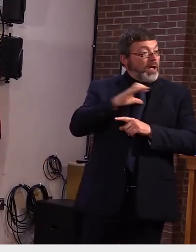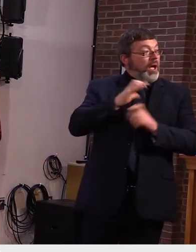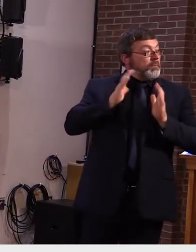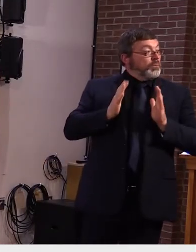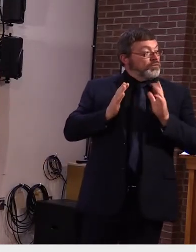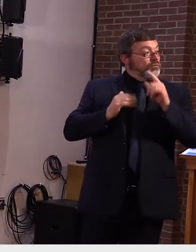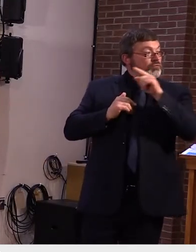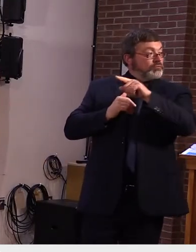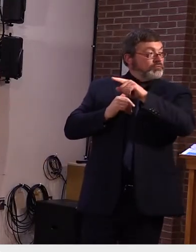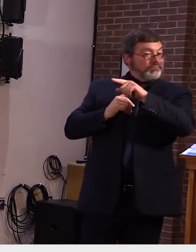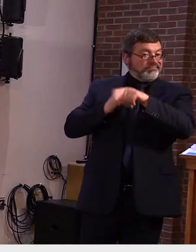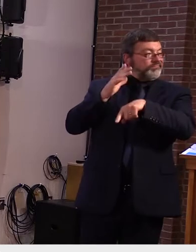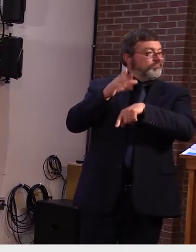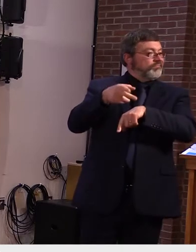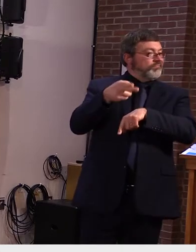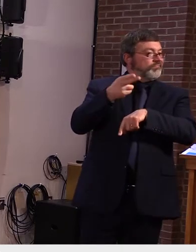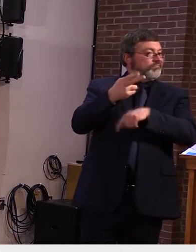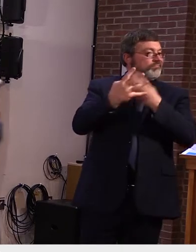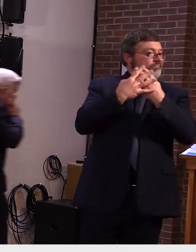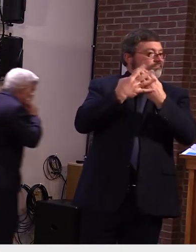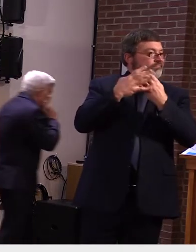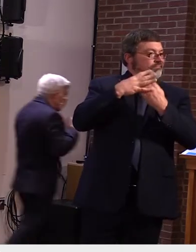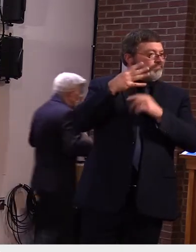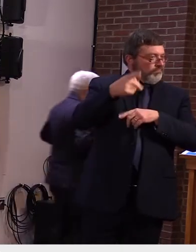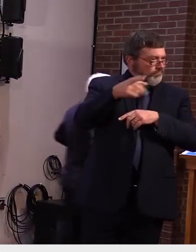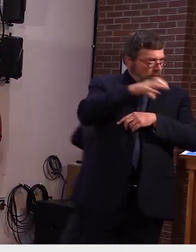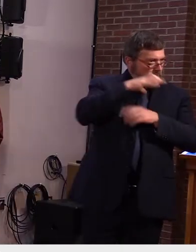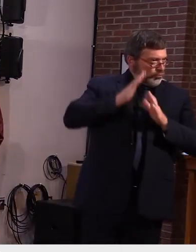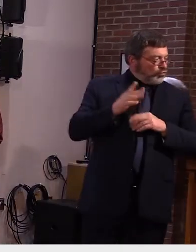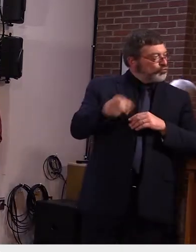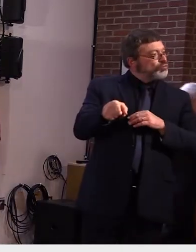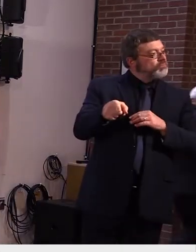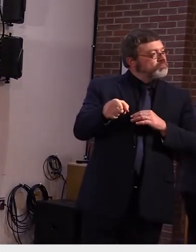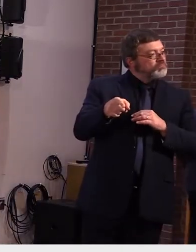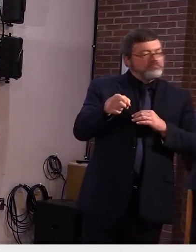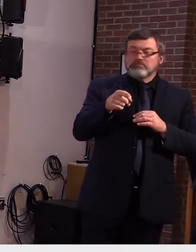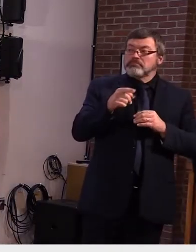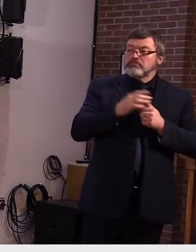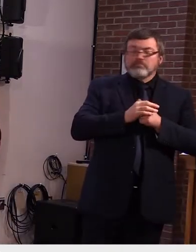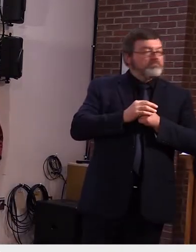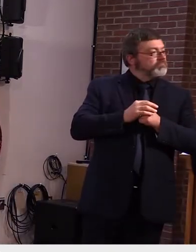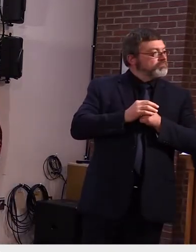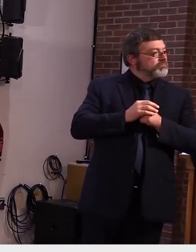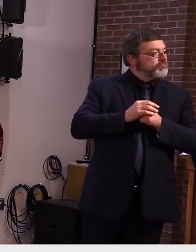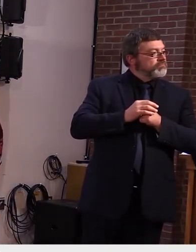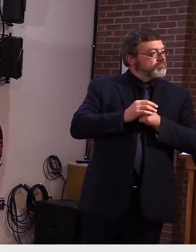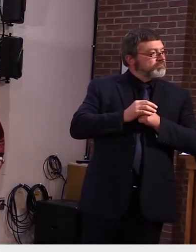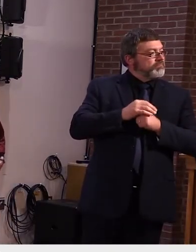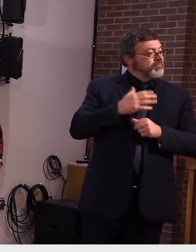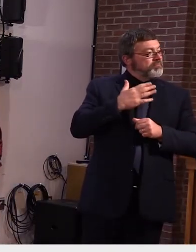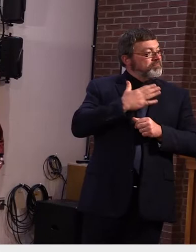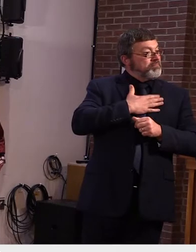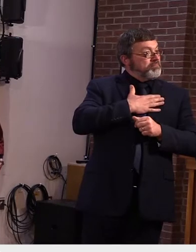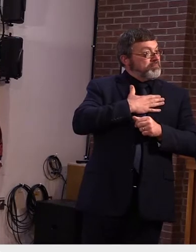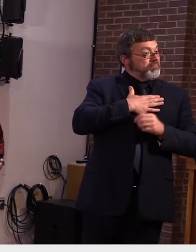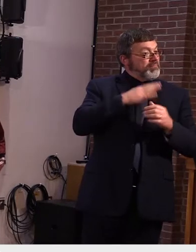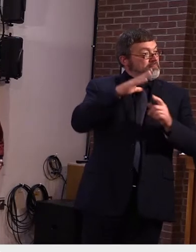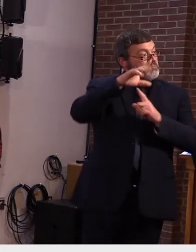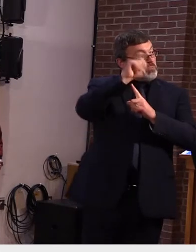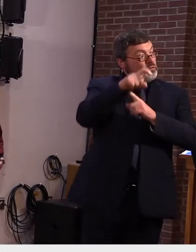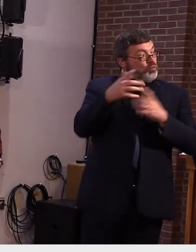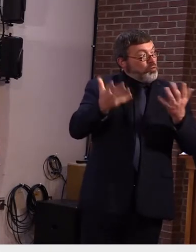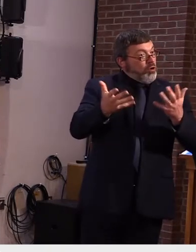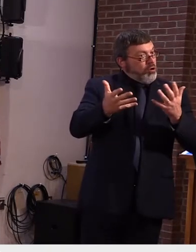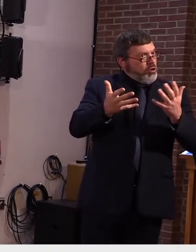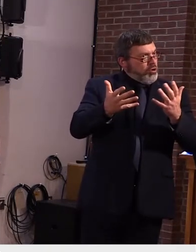and this one concerns uh the um the state's ability to